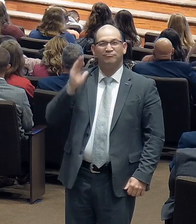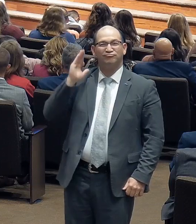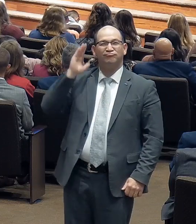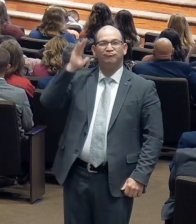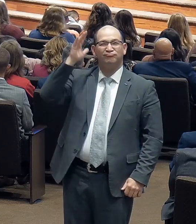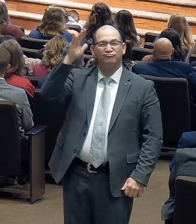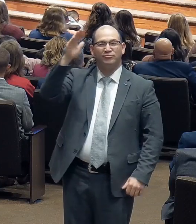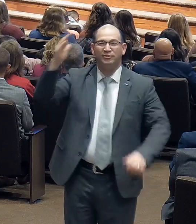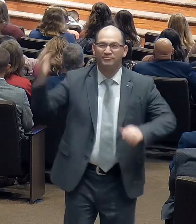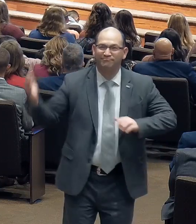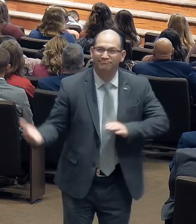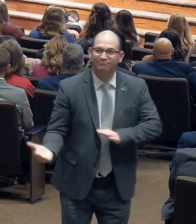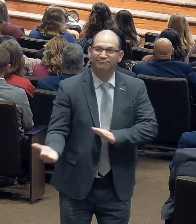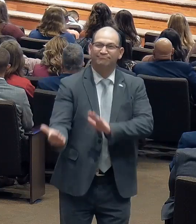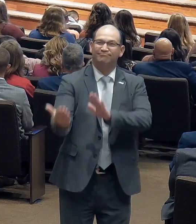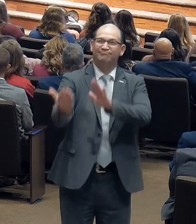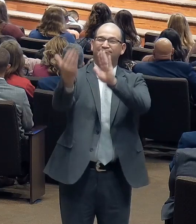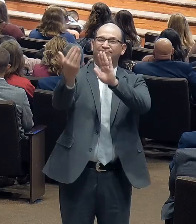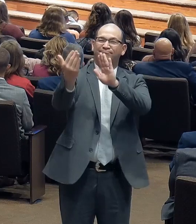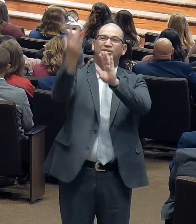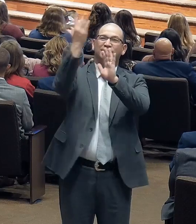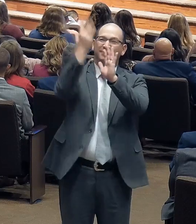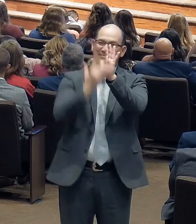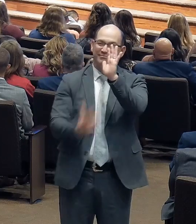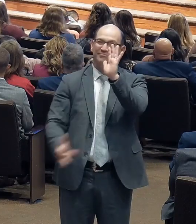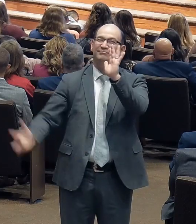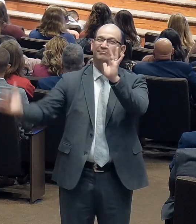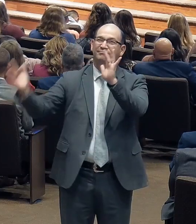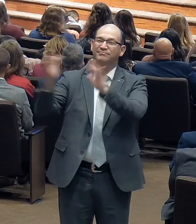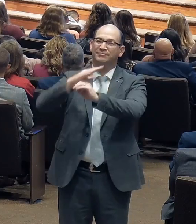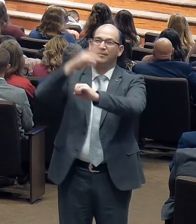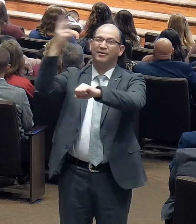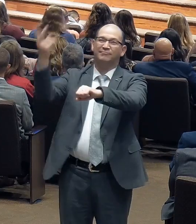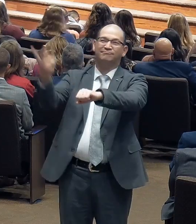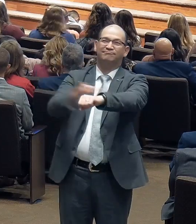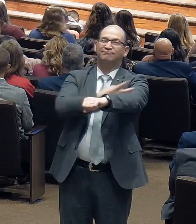of the risen Lamb.